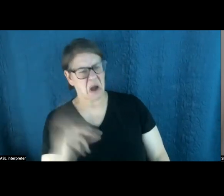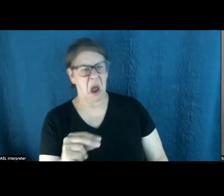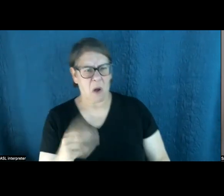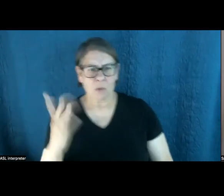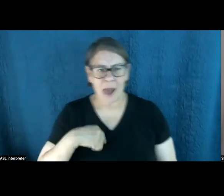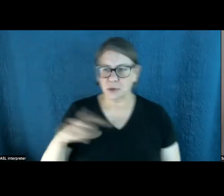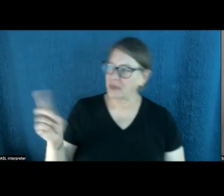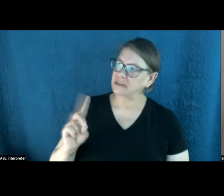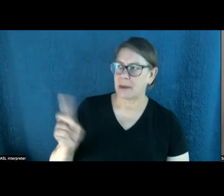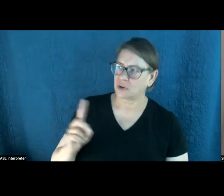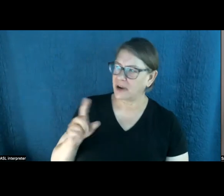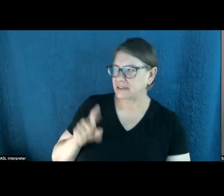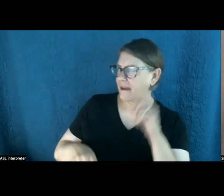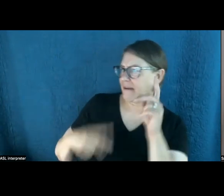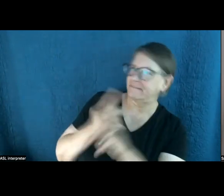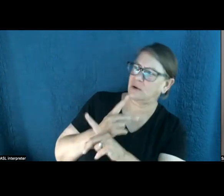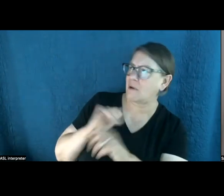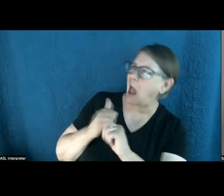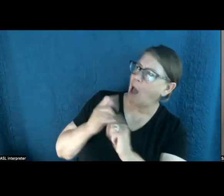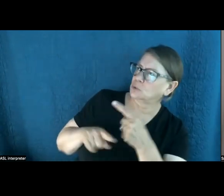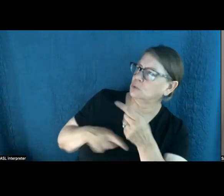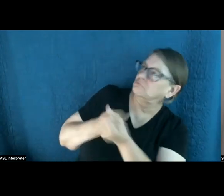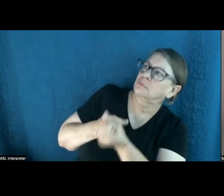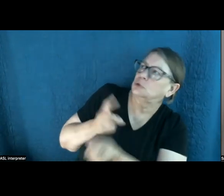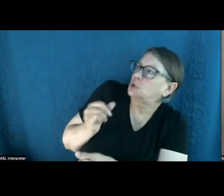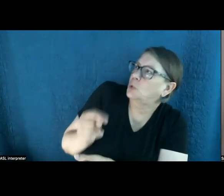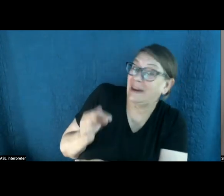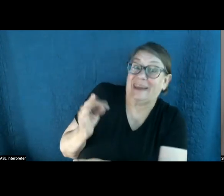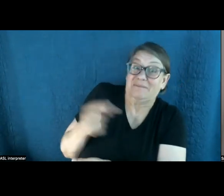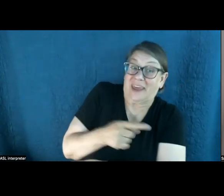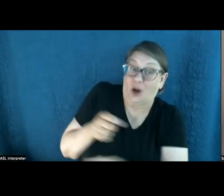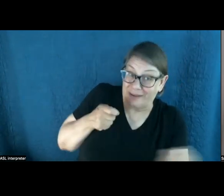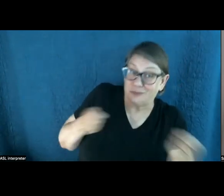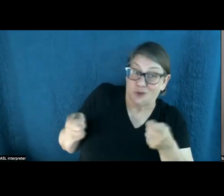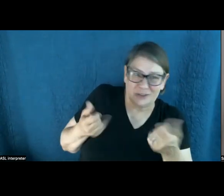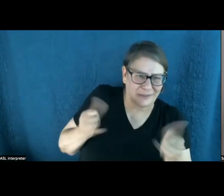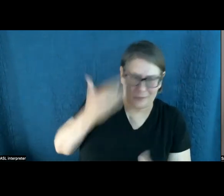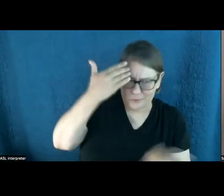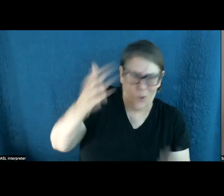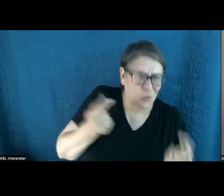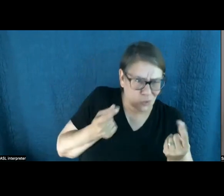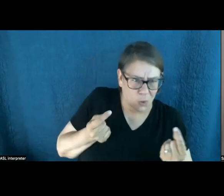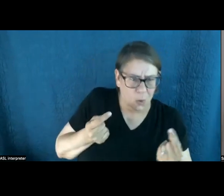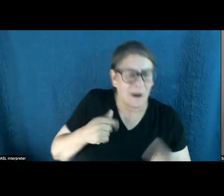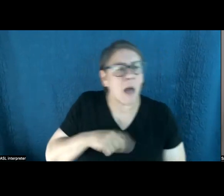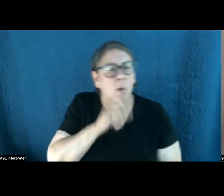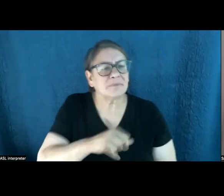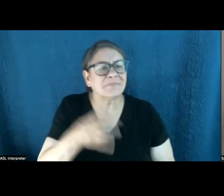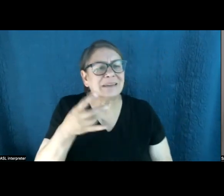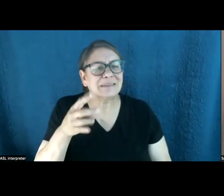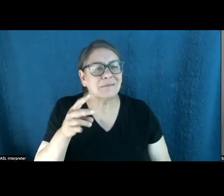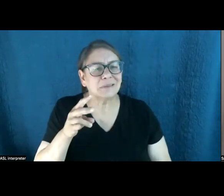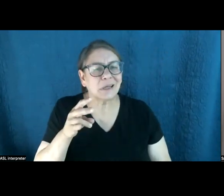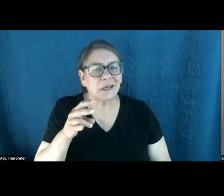the Democrats not able to figure out, you know, what to do even when they're in charge of government? I mean, I was 17 years old, for those who